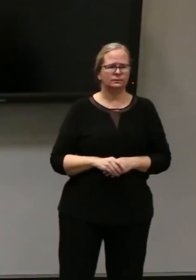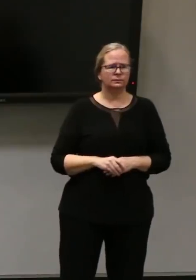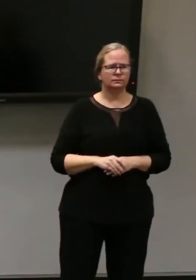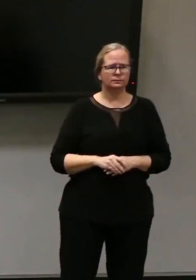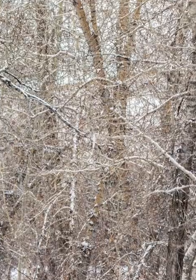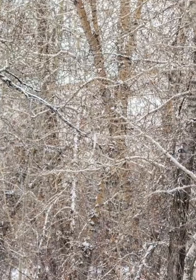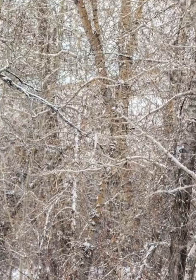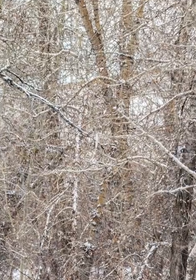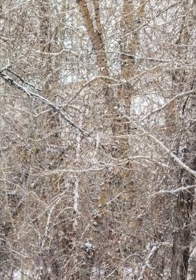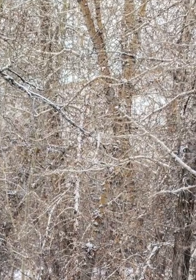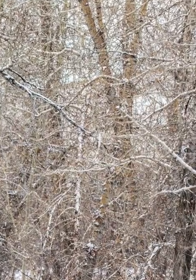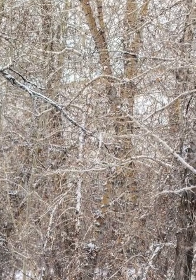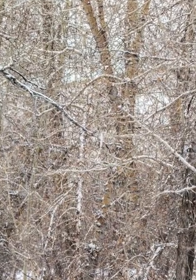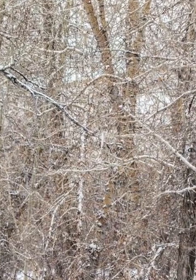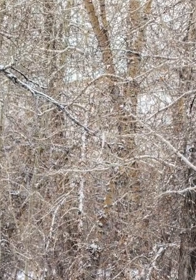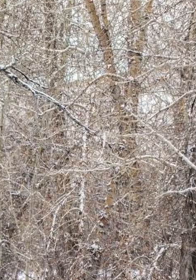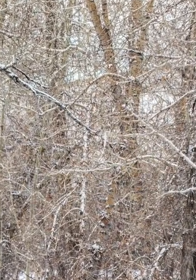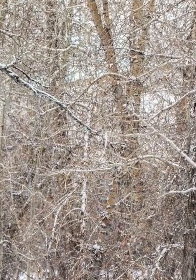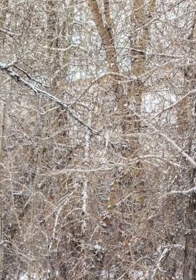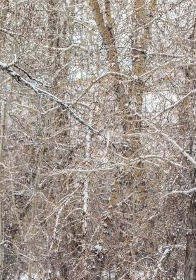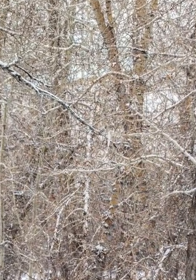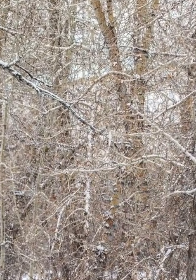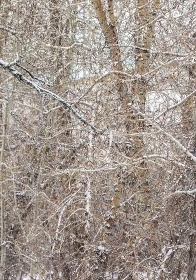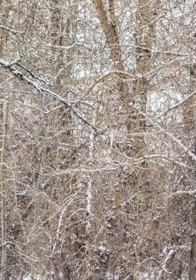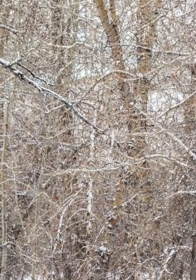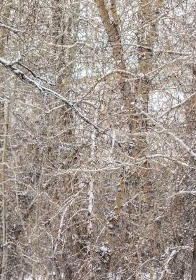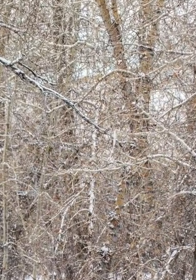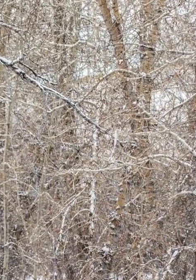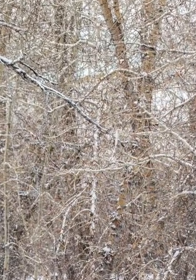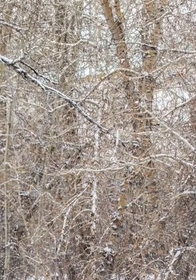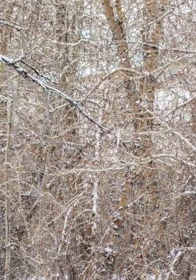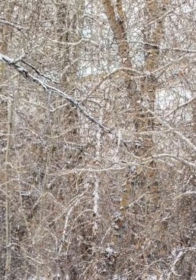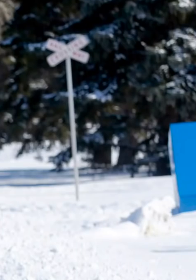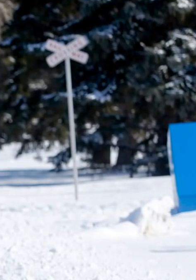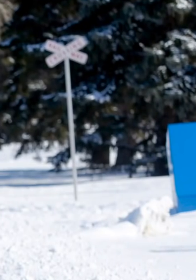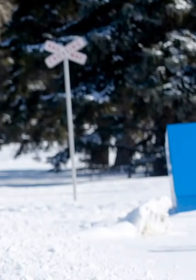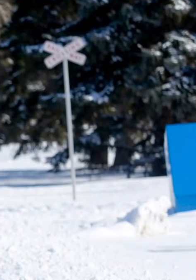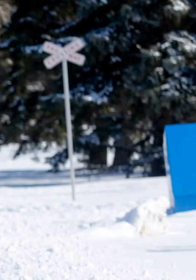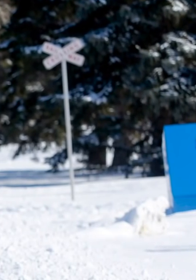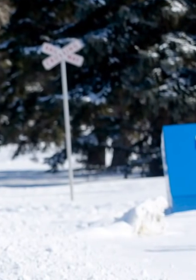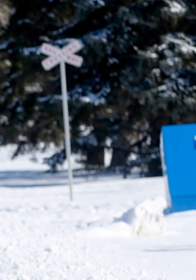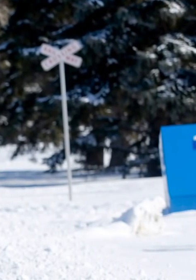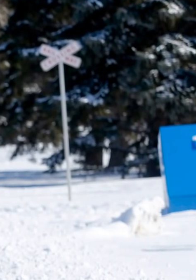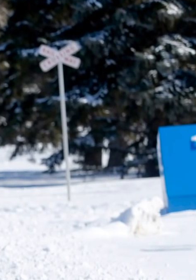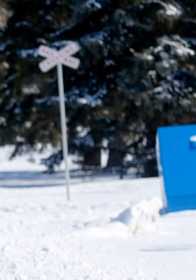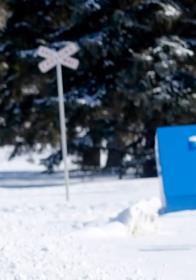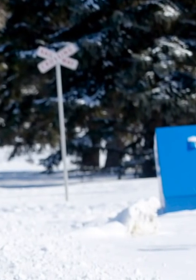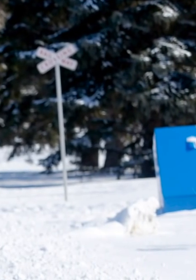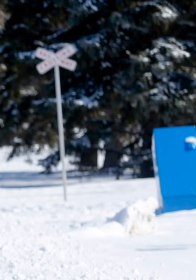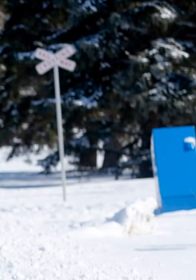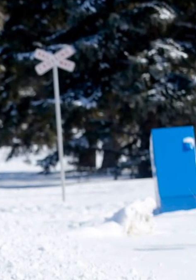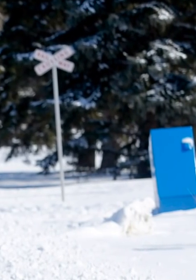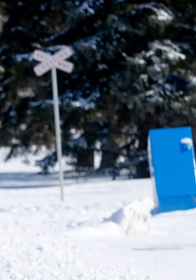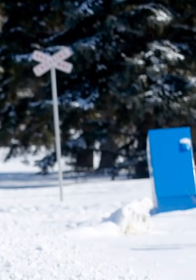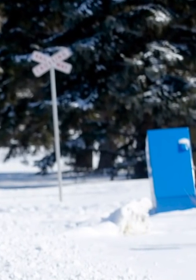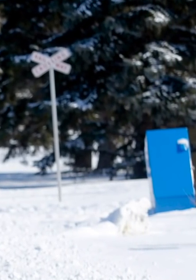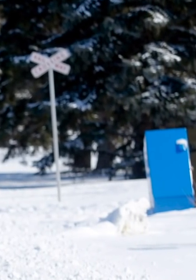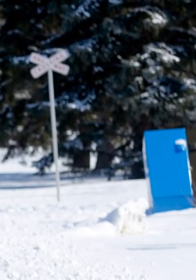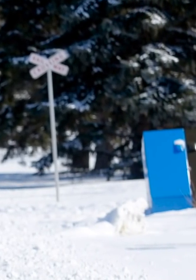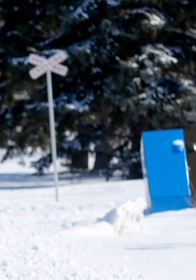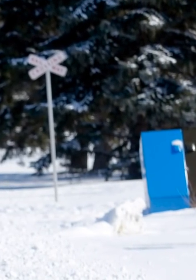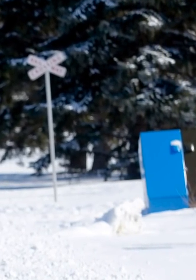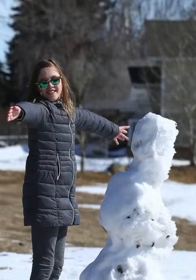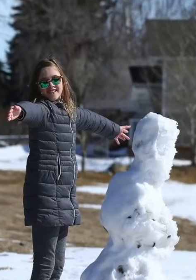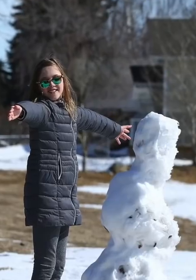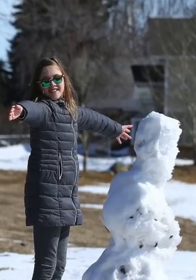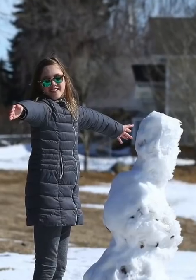Go to the wide open spaces. Find parks that are lesser used right. Don't stand close together you know standing